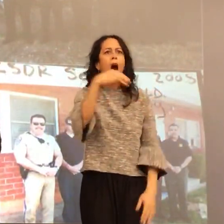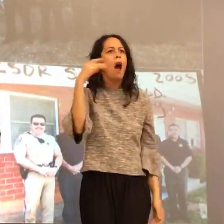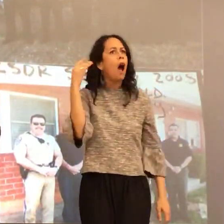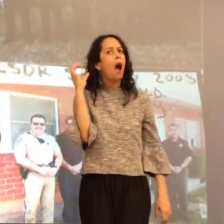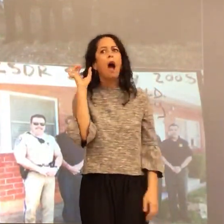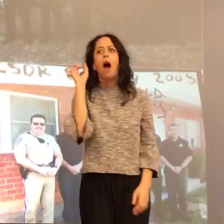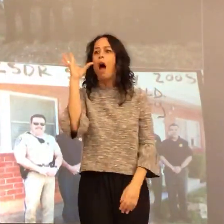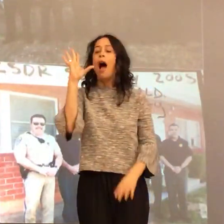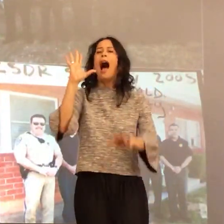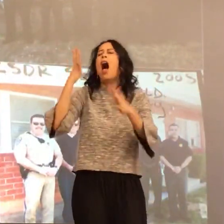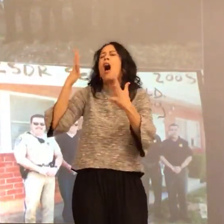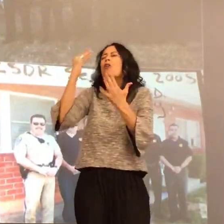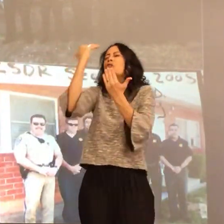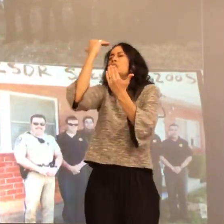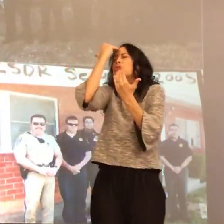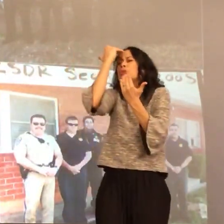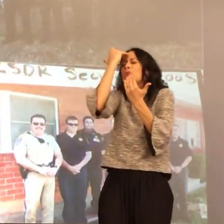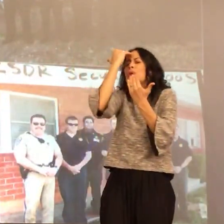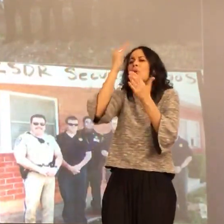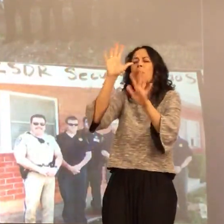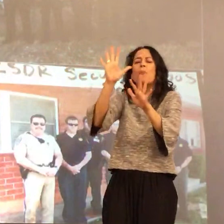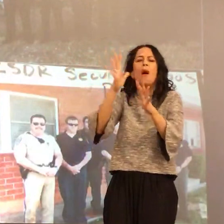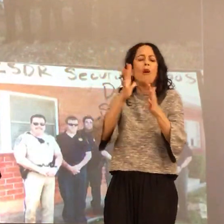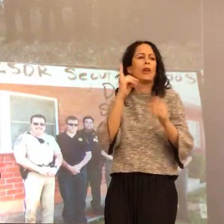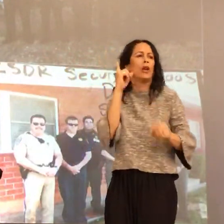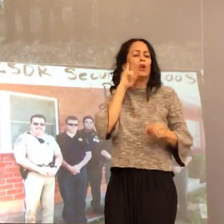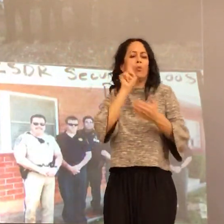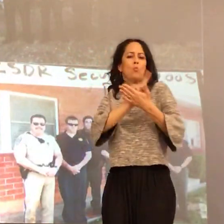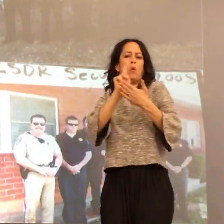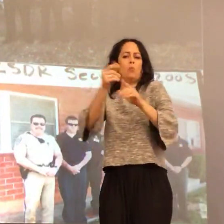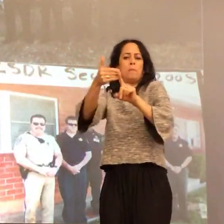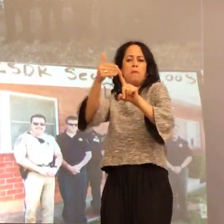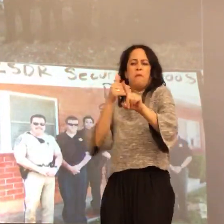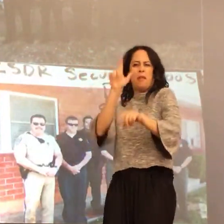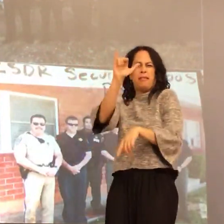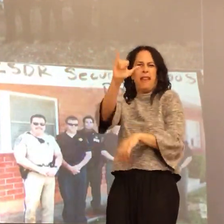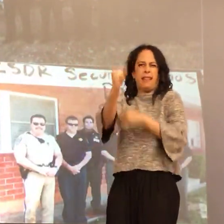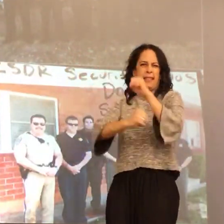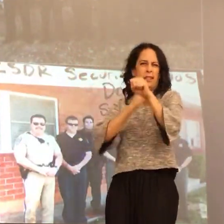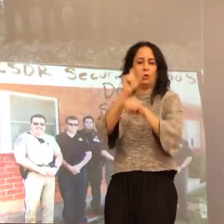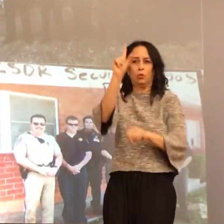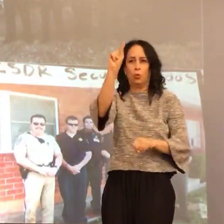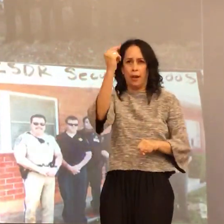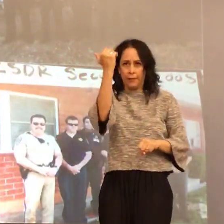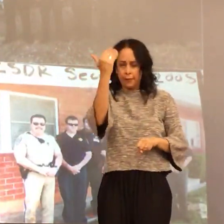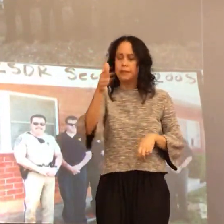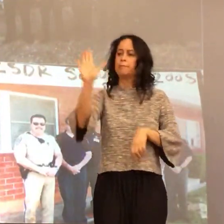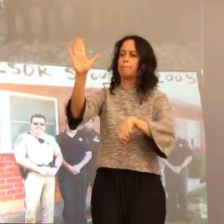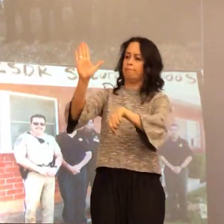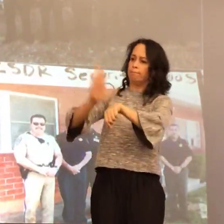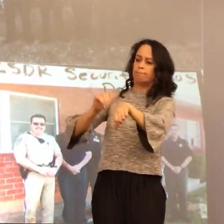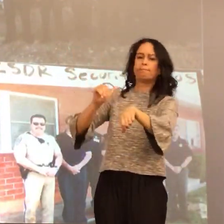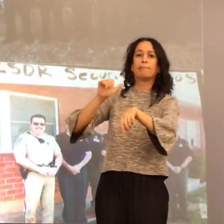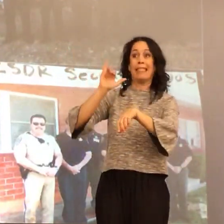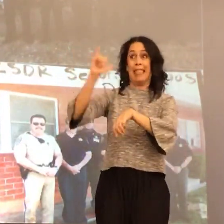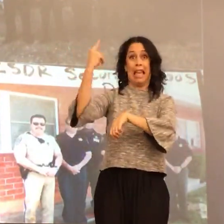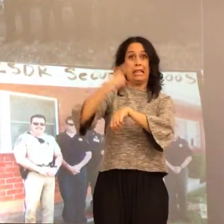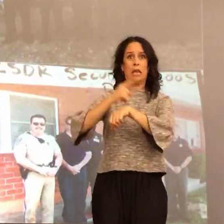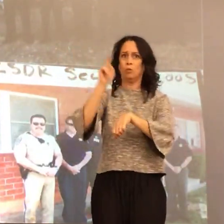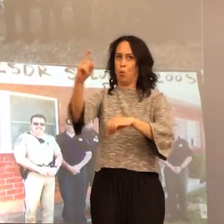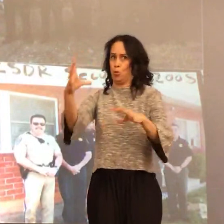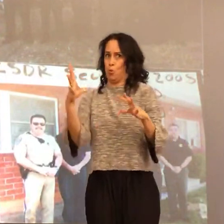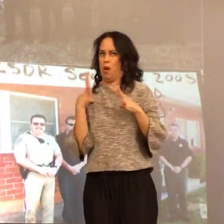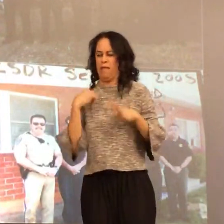And I had already known about what was going to happen. I was told about a week prior, but we called in Don to come into work on his regular day off.